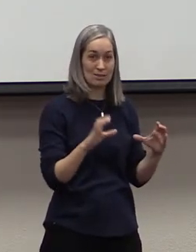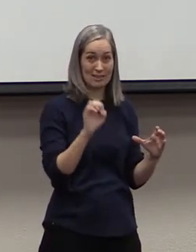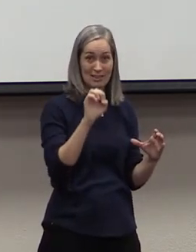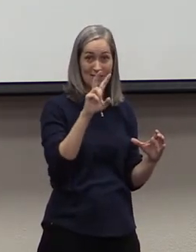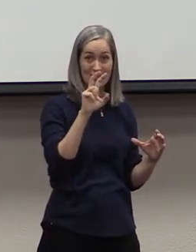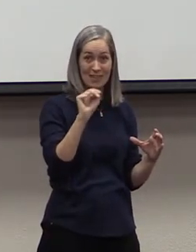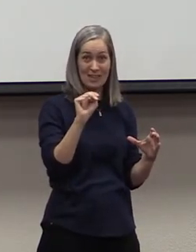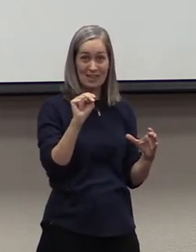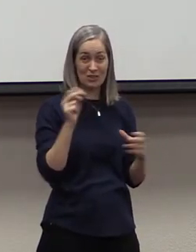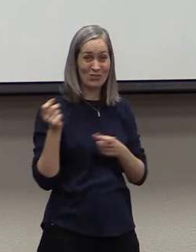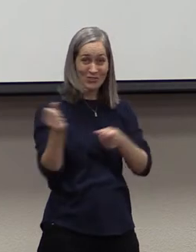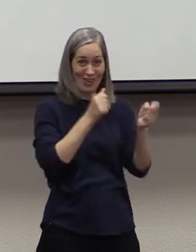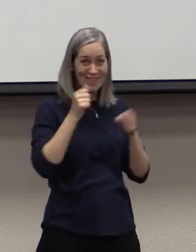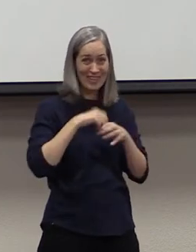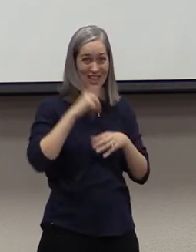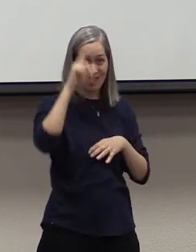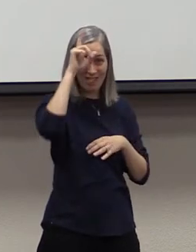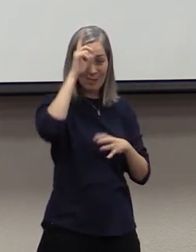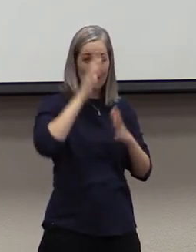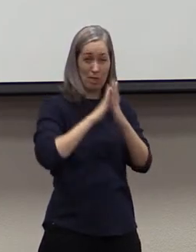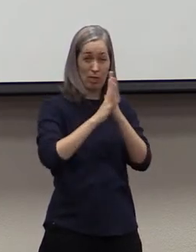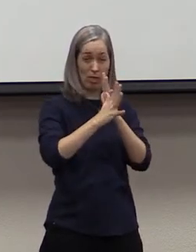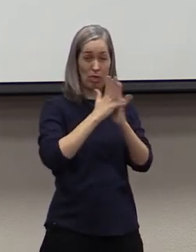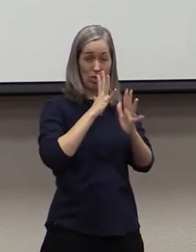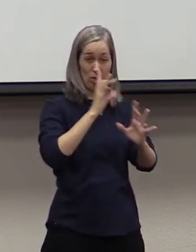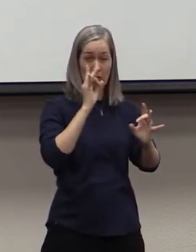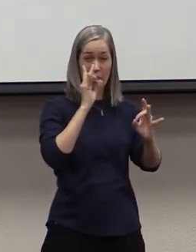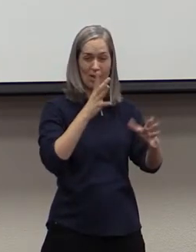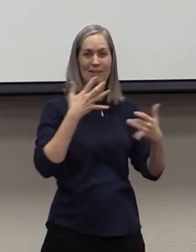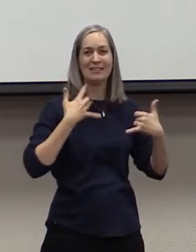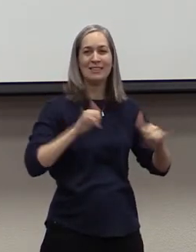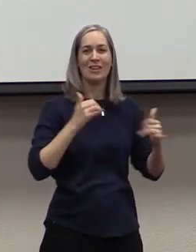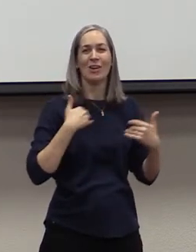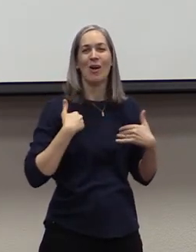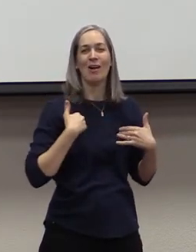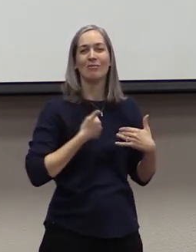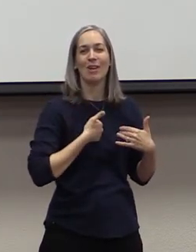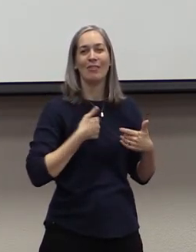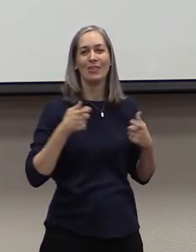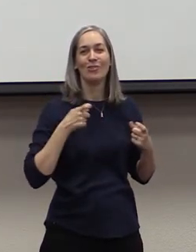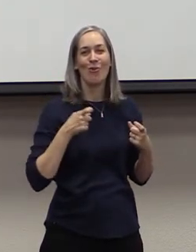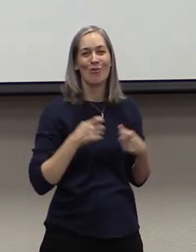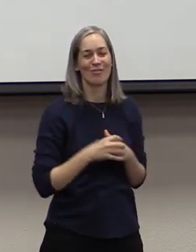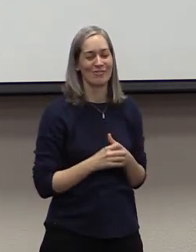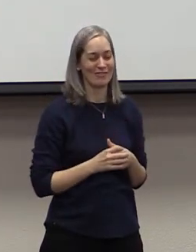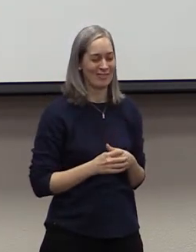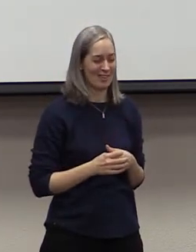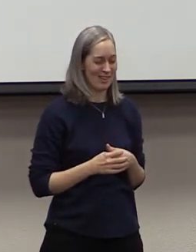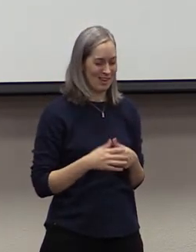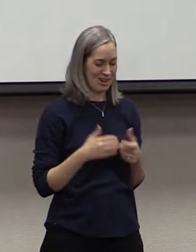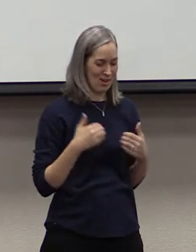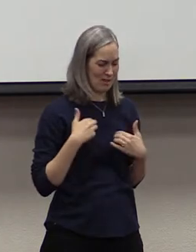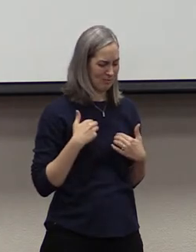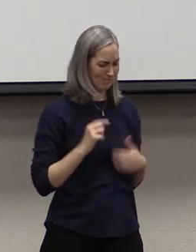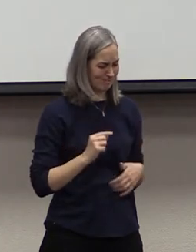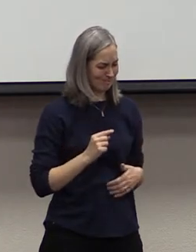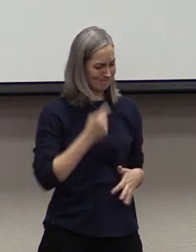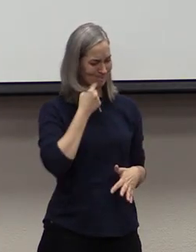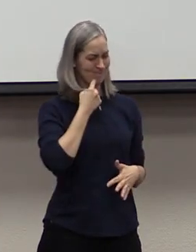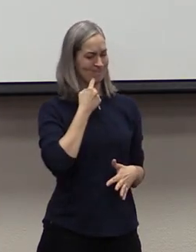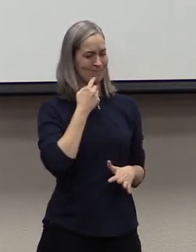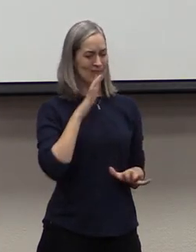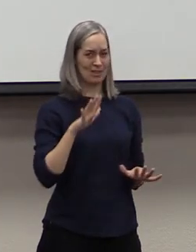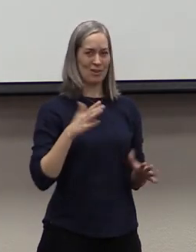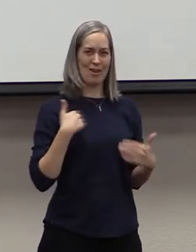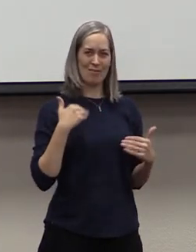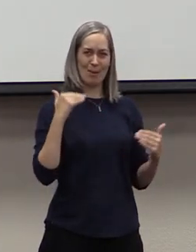Lubbock and the traffic is terrible, there is still self-control. There is a sense of seriousness. This